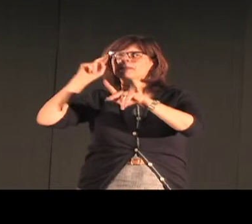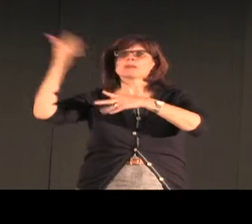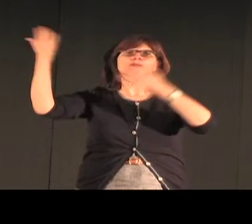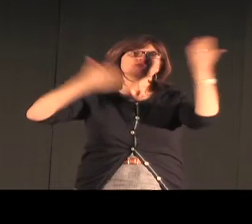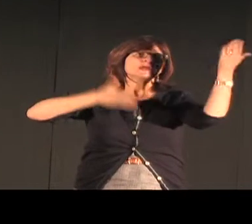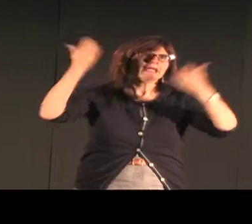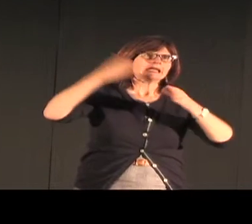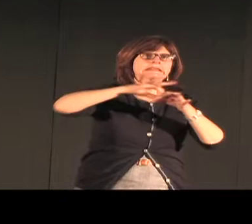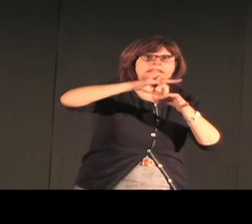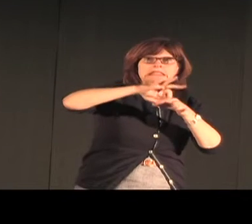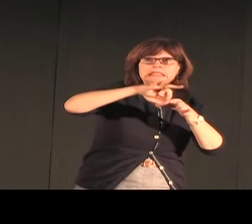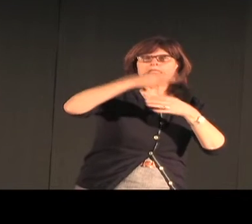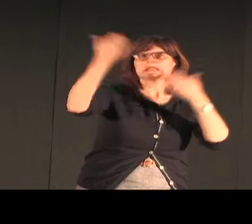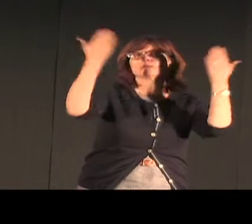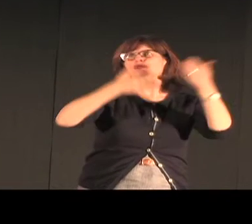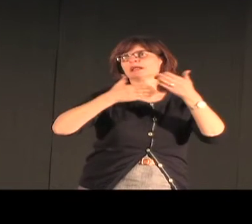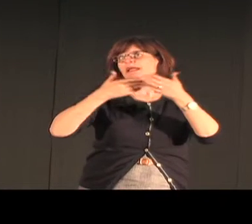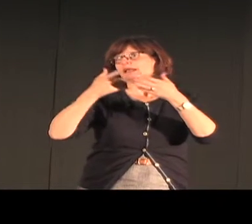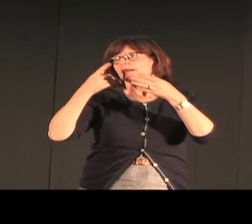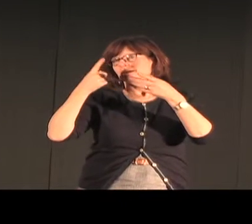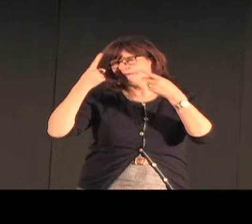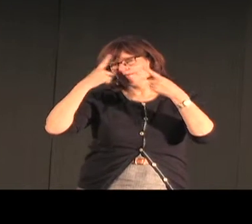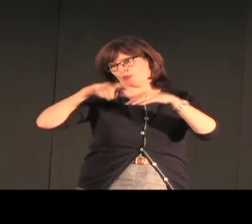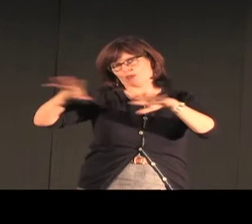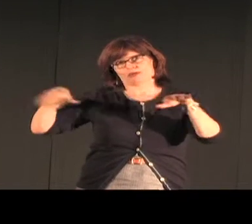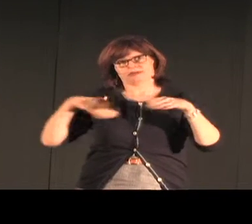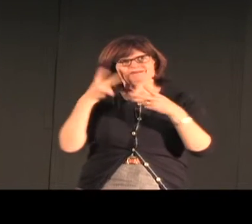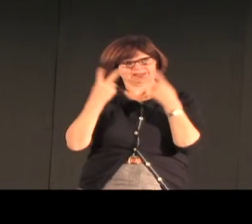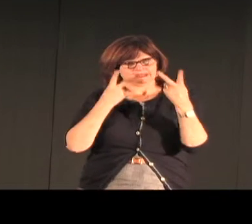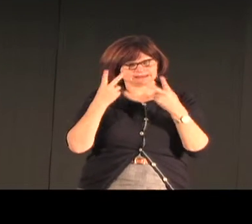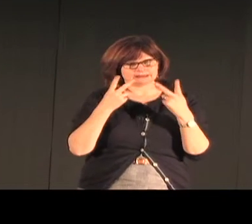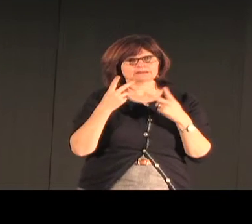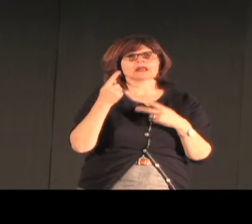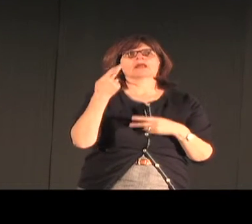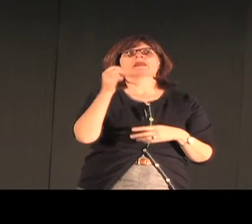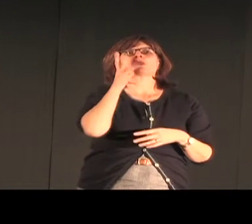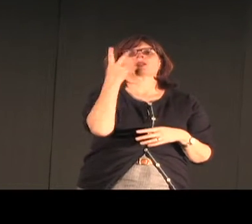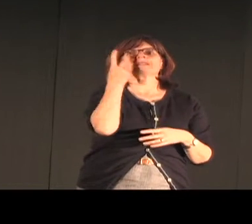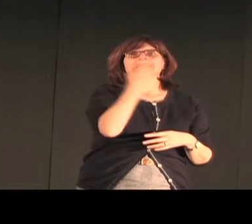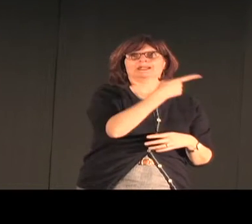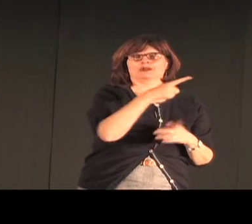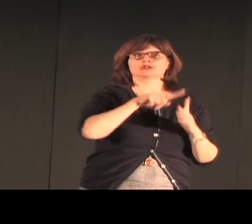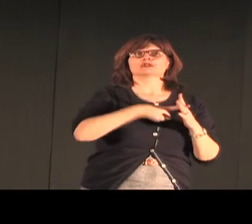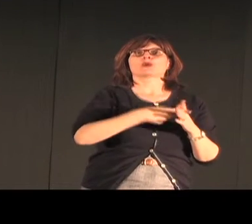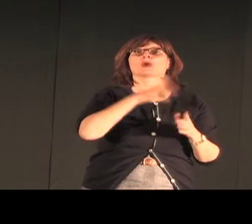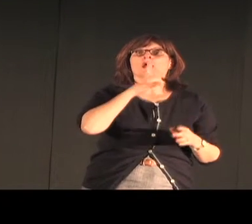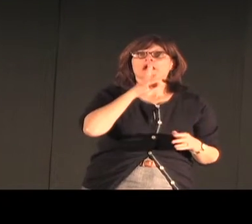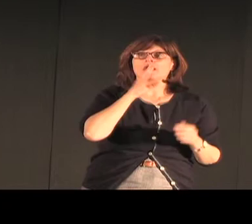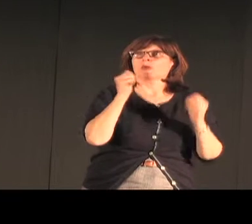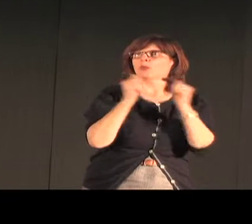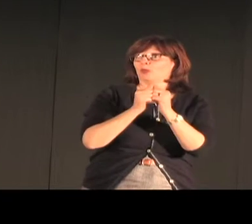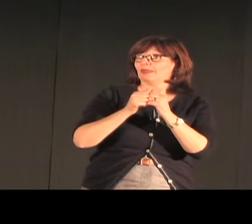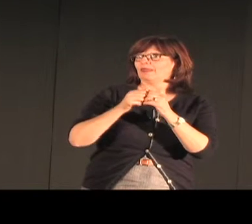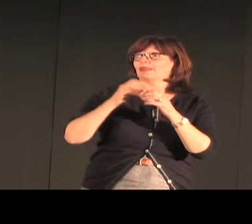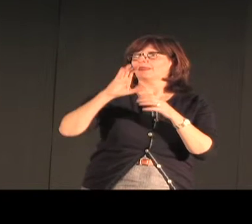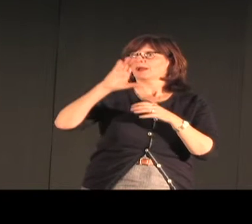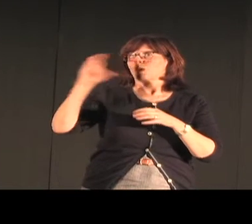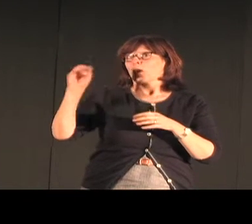And she's calling people to bring tea for us as the visitors and guests. Then you will see that she starts to speak